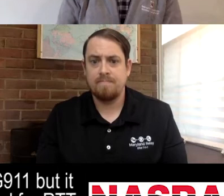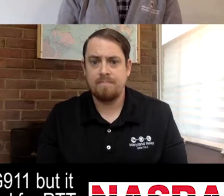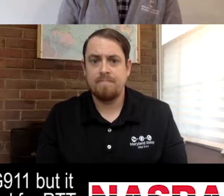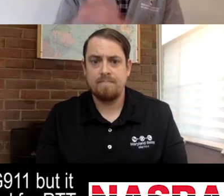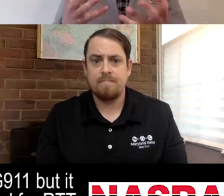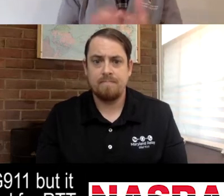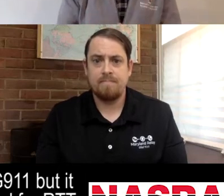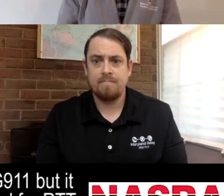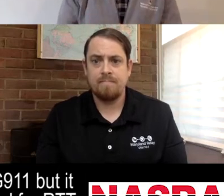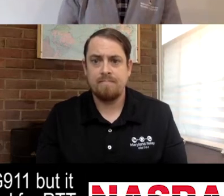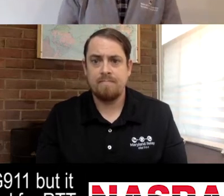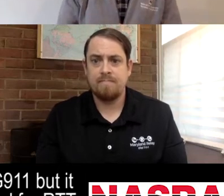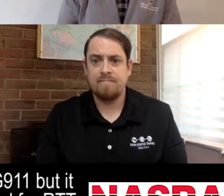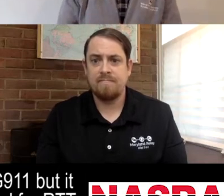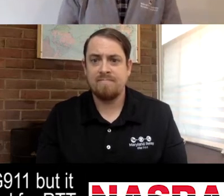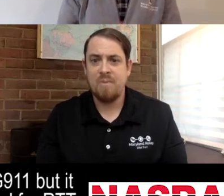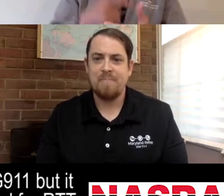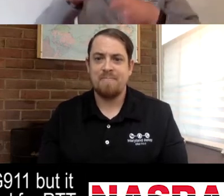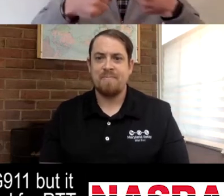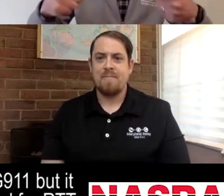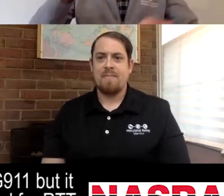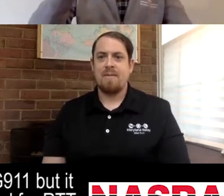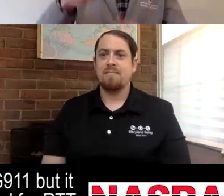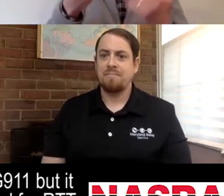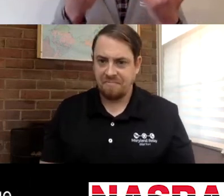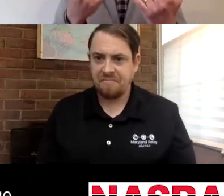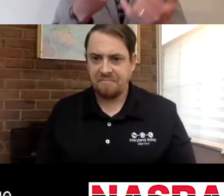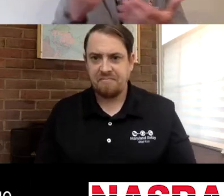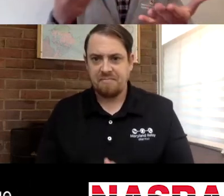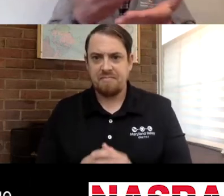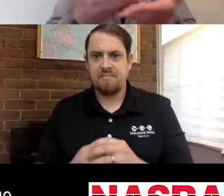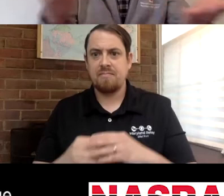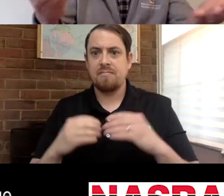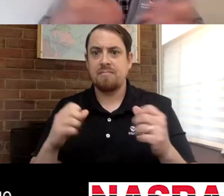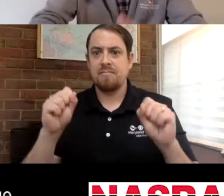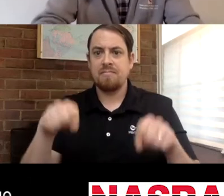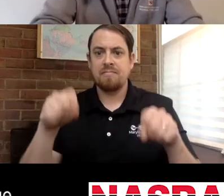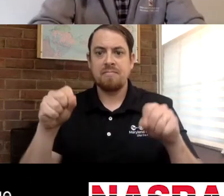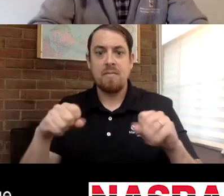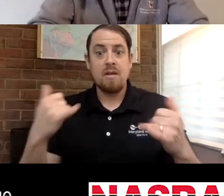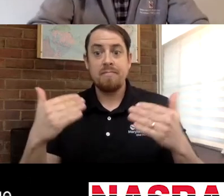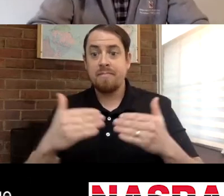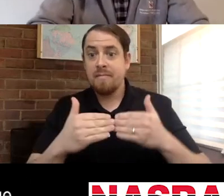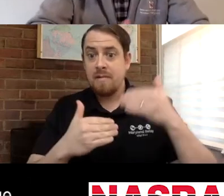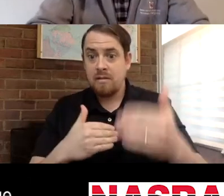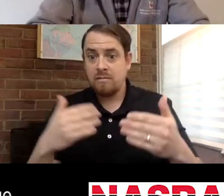into what you would ultimately need to support RTT. So I guess we can wrap up at this stage.